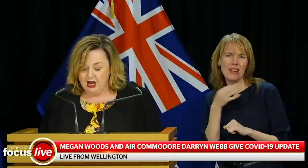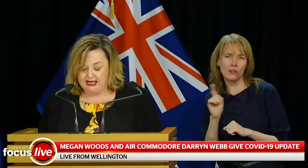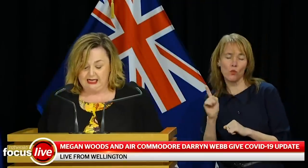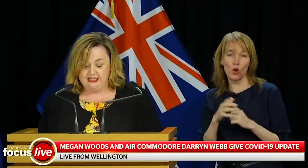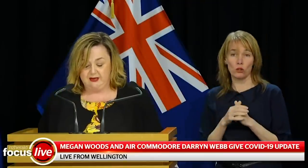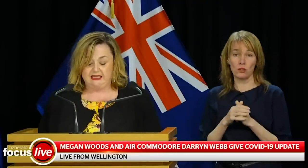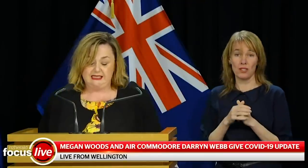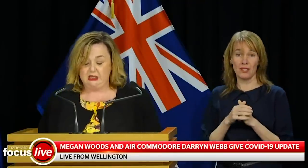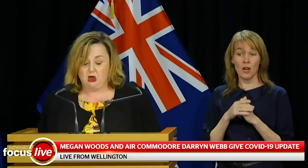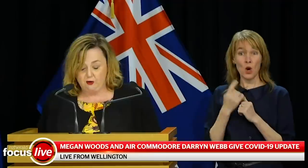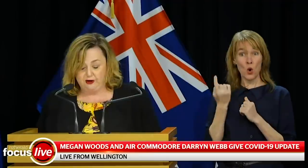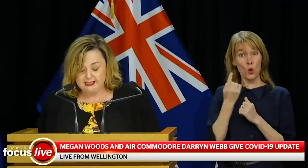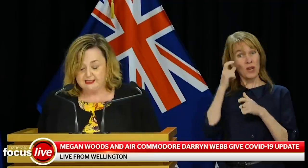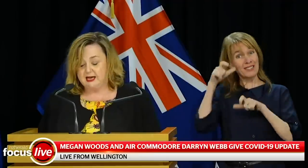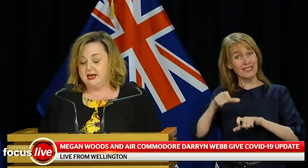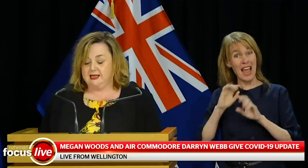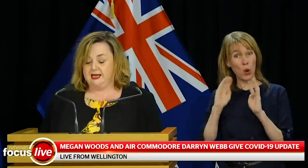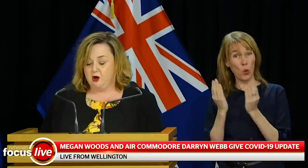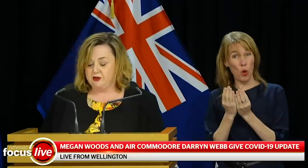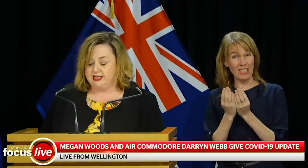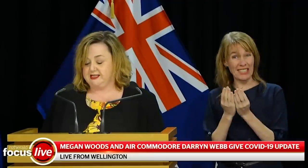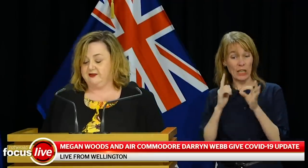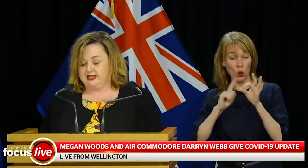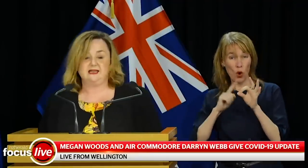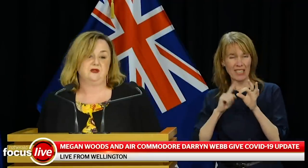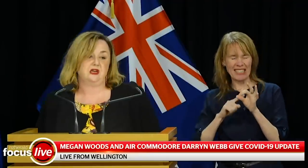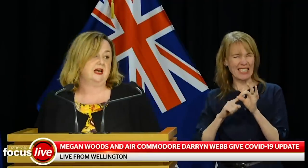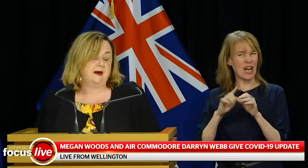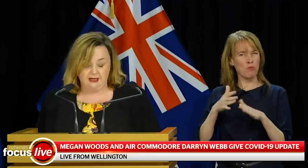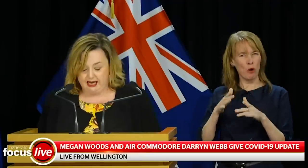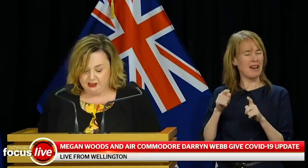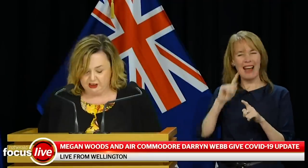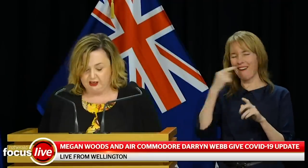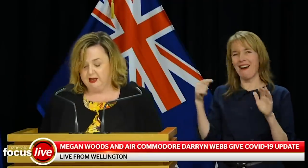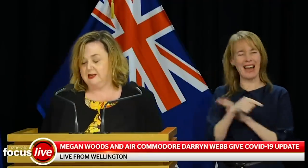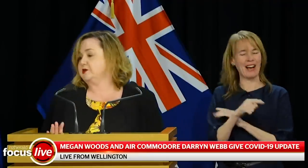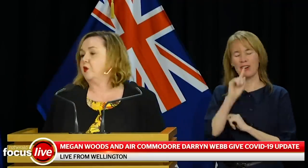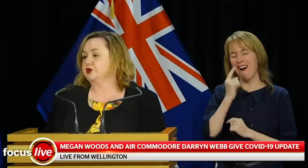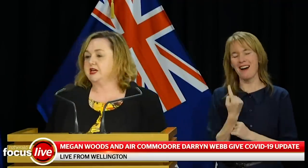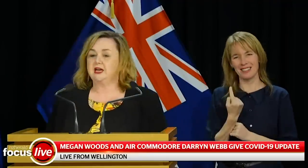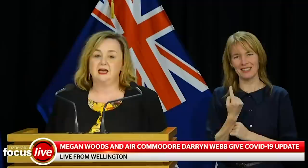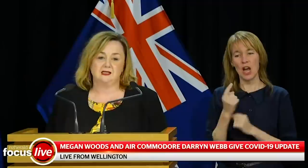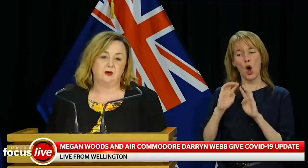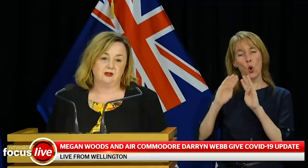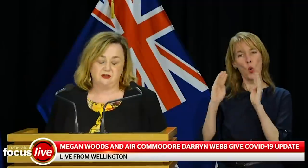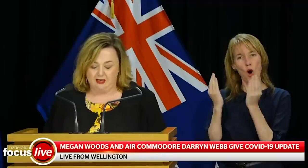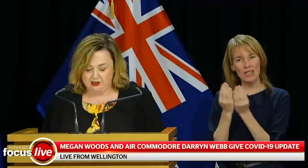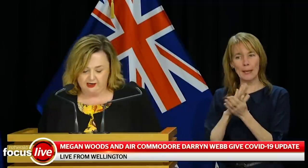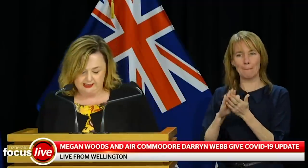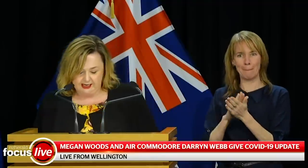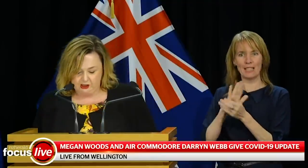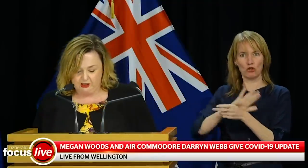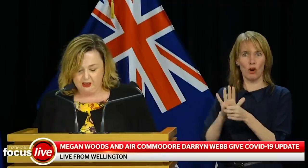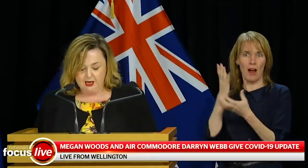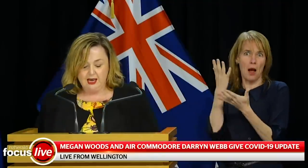highly unlikely to be considered low risk in the context of an exemption application. That's quarantine as opposed to